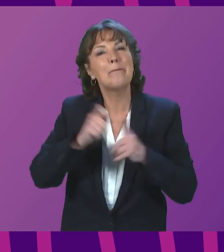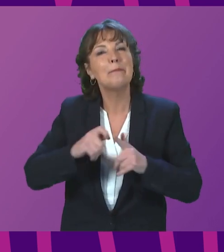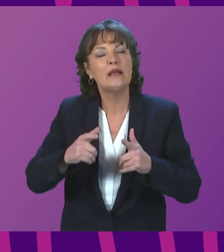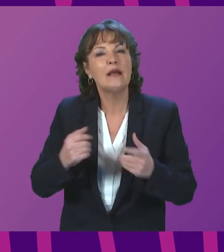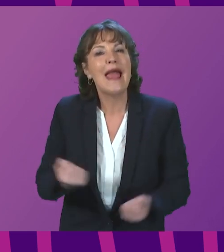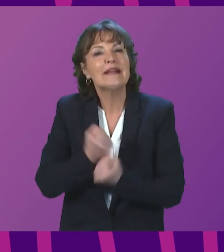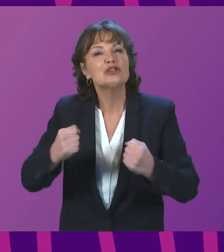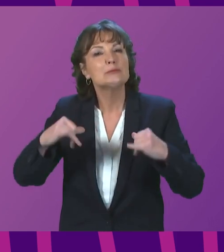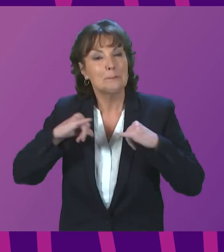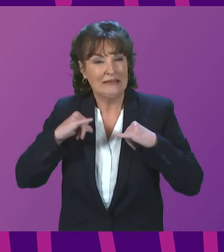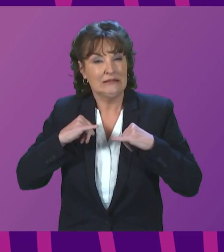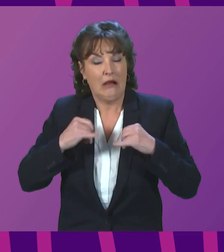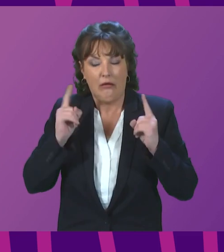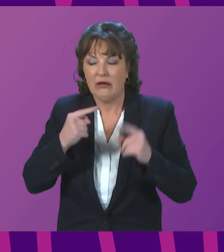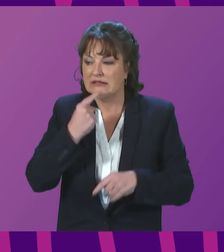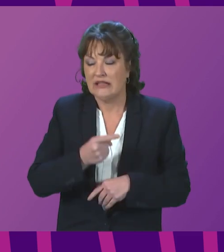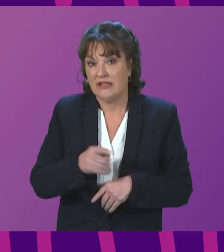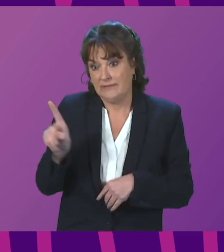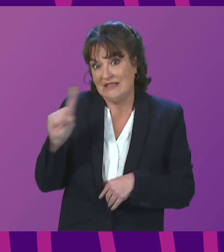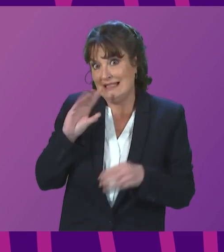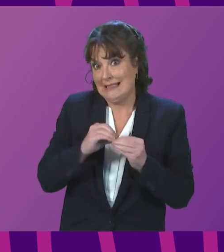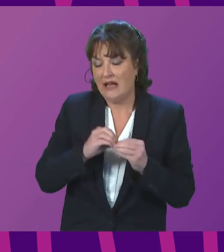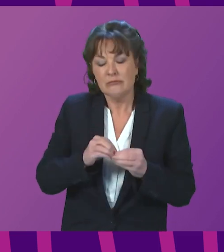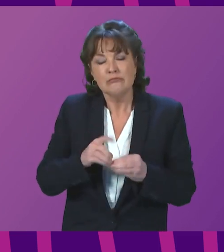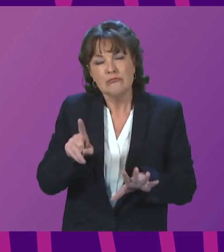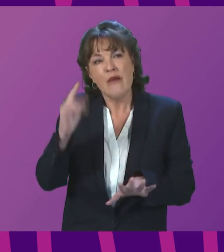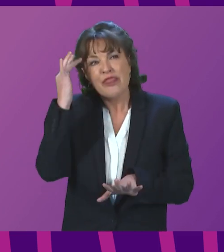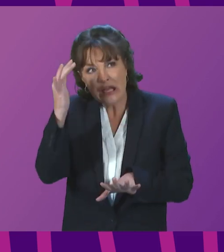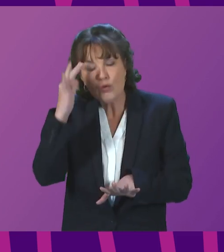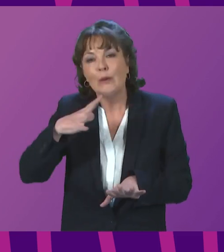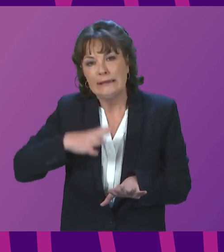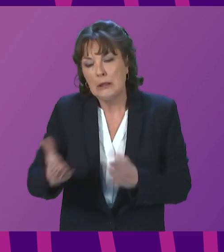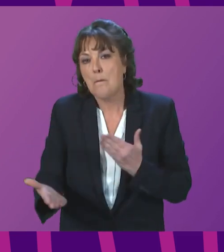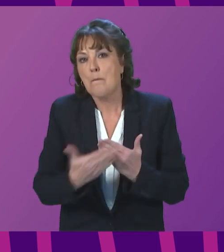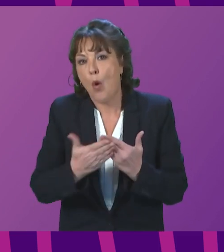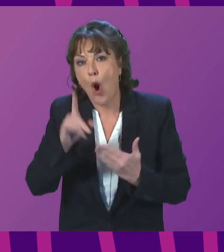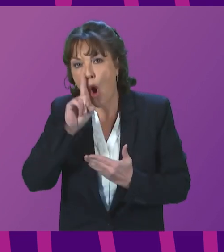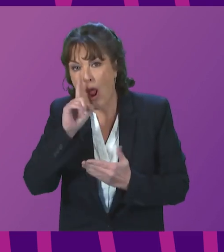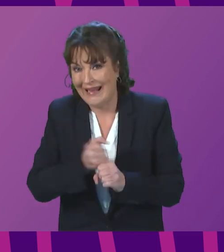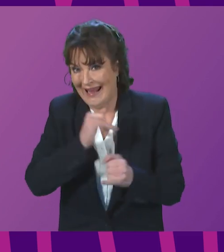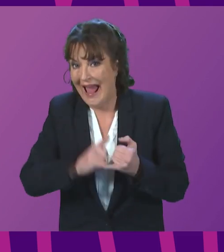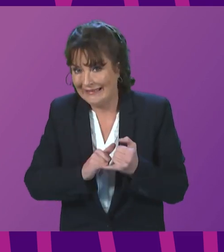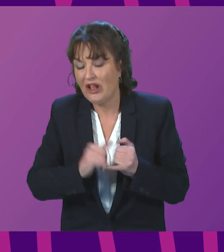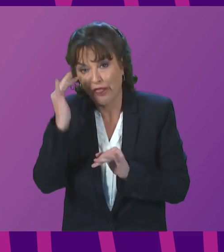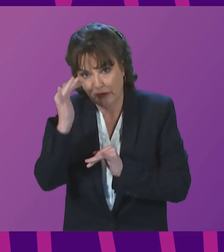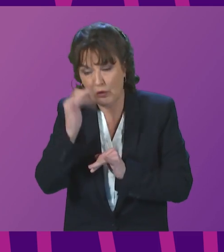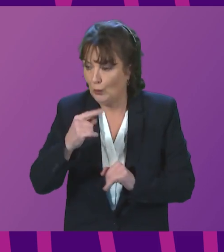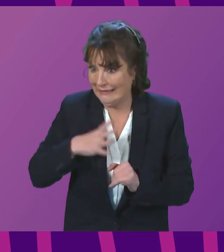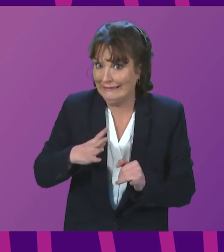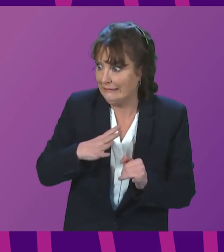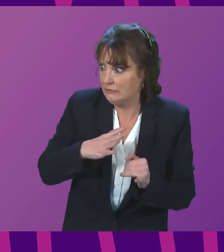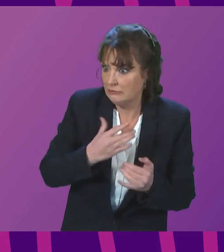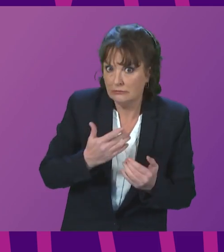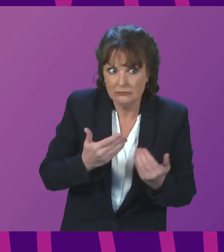quote, in principle, we do need more oil and gas. He continued, we need all the oil and gas production we can get.